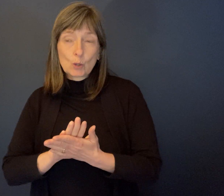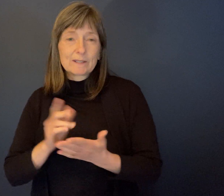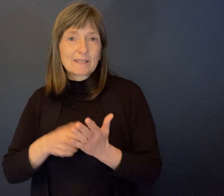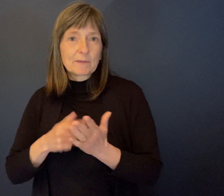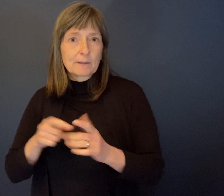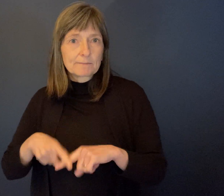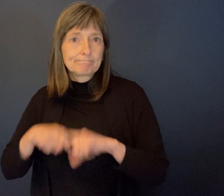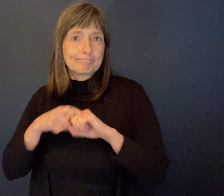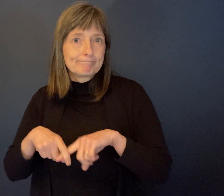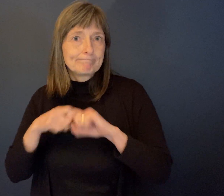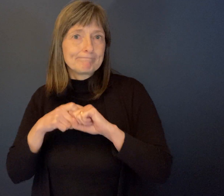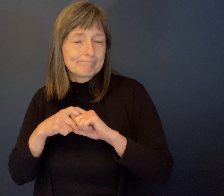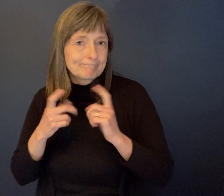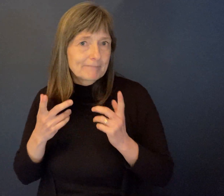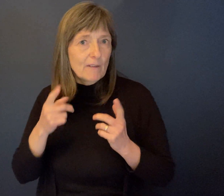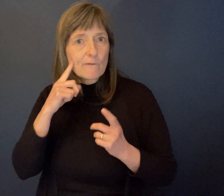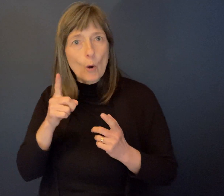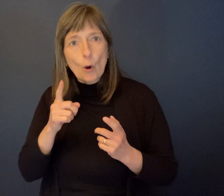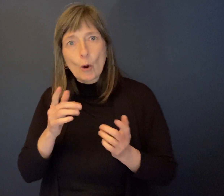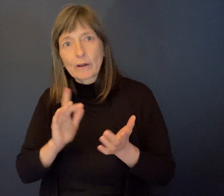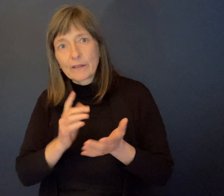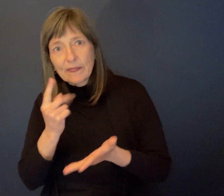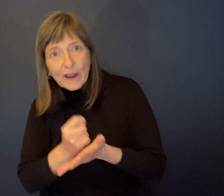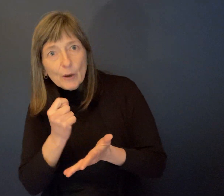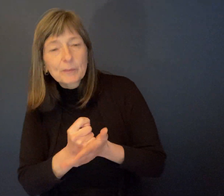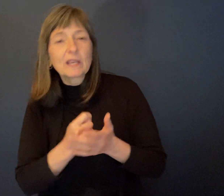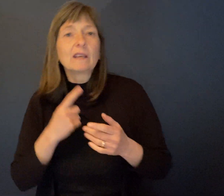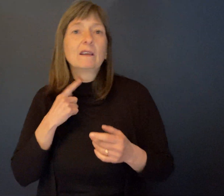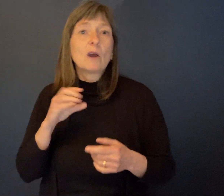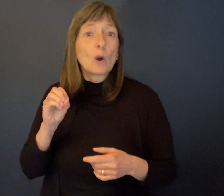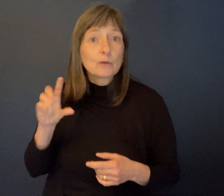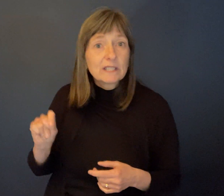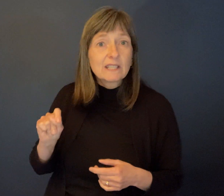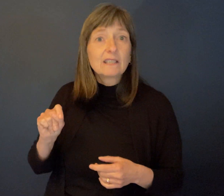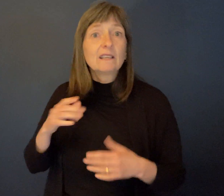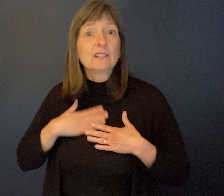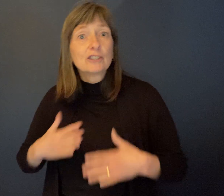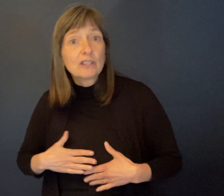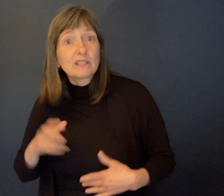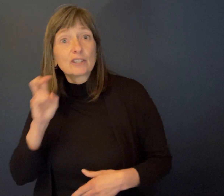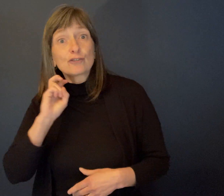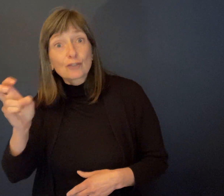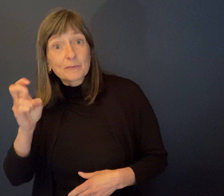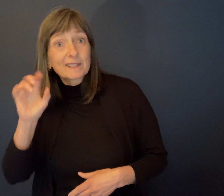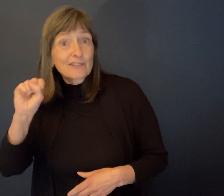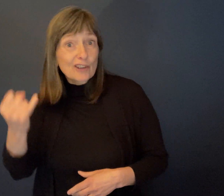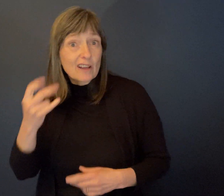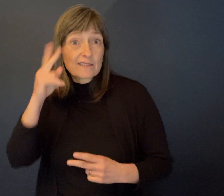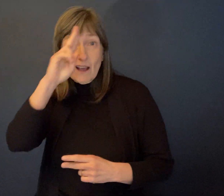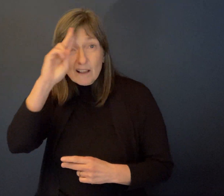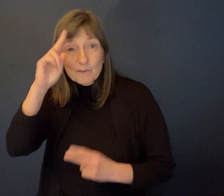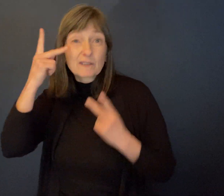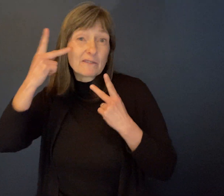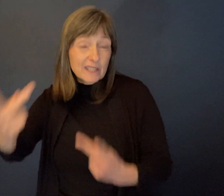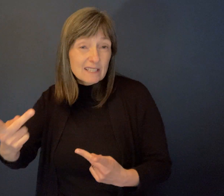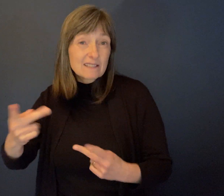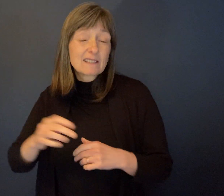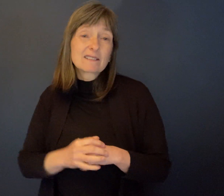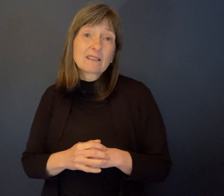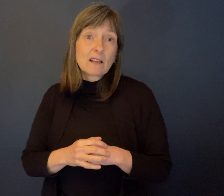clinics and brace fittings, physiotherapy, occupational therapy, trips to St. John's for hospital visits. So, you we went to school. I'm